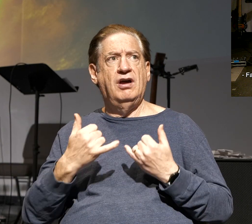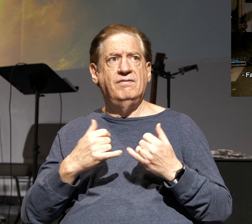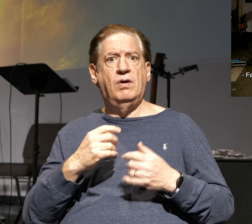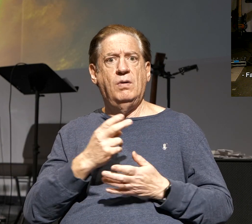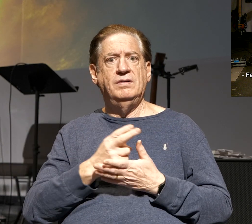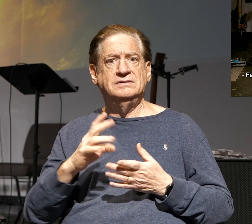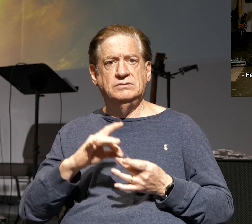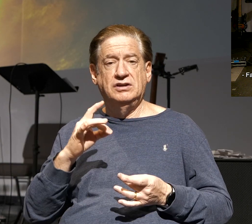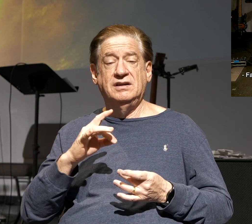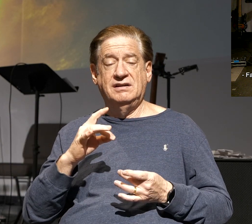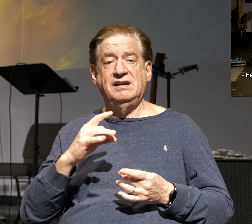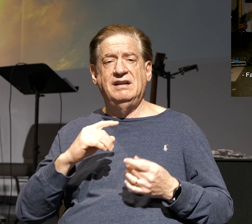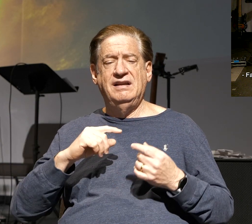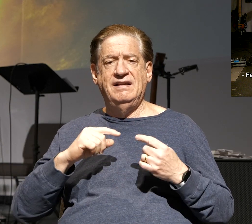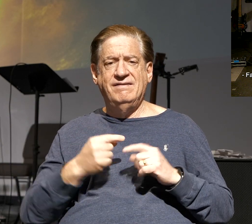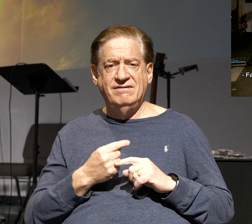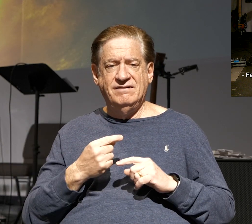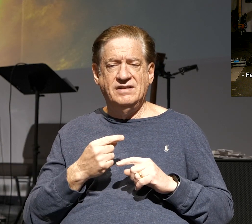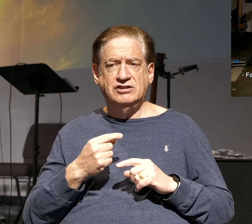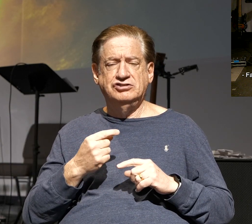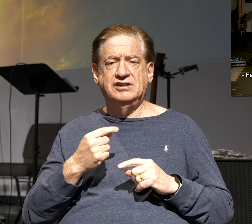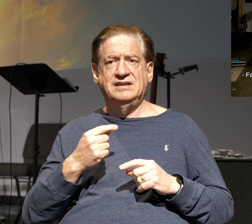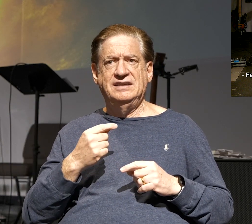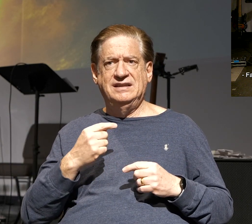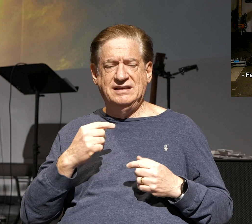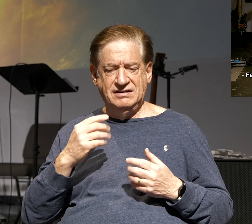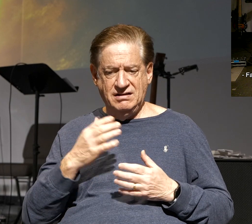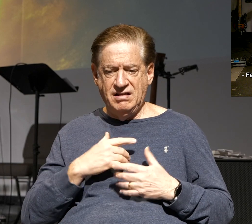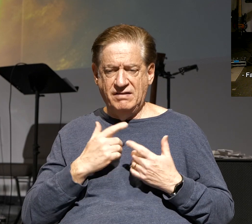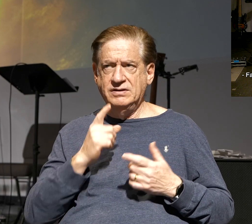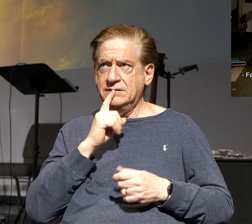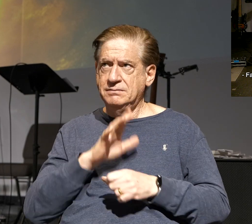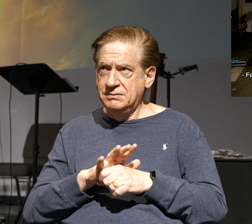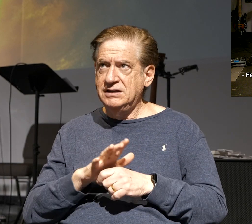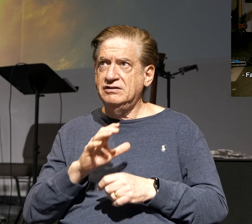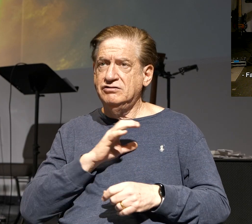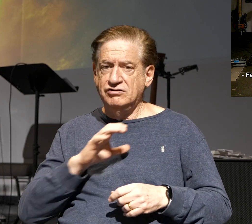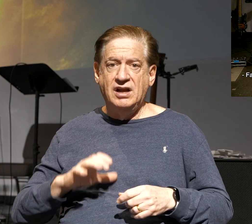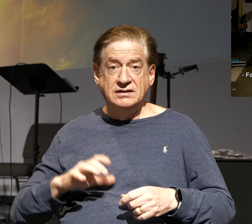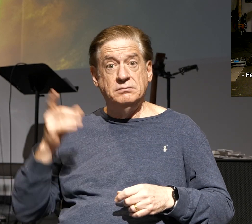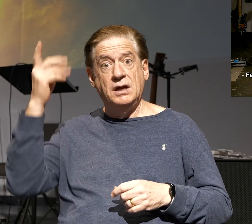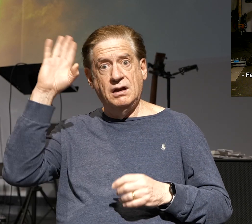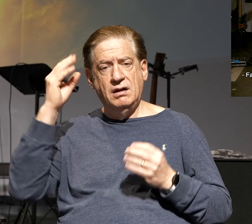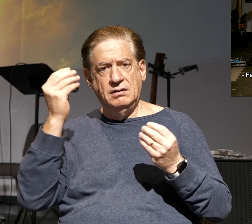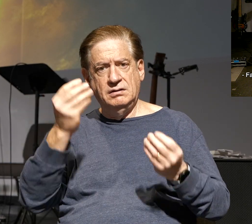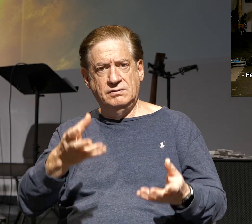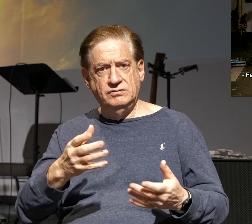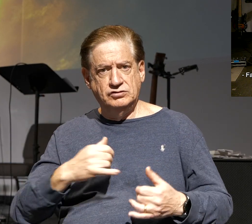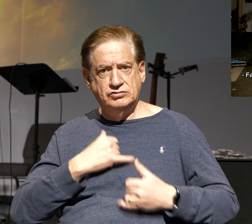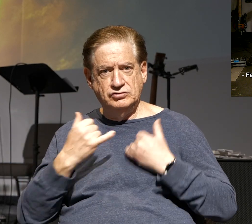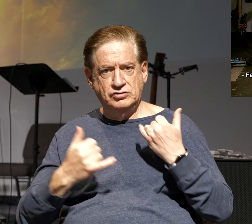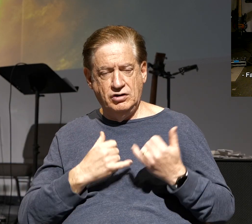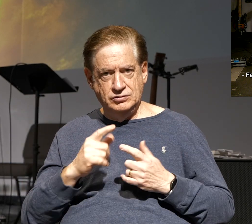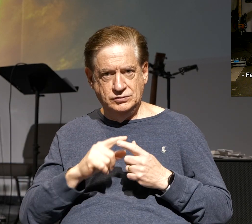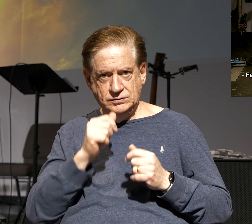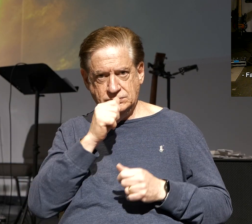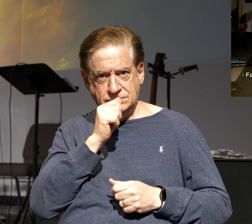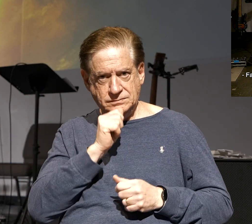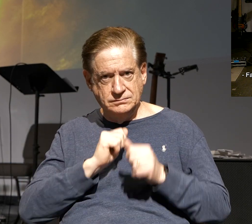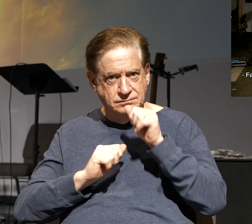affliction. They've committed their life to Christ. They're experiencing affliction, but God is giving them through the Holy Spirit joy to endure that.